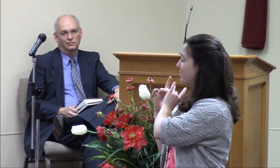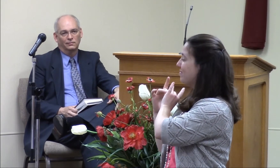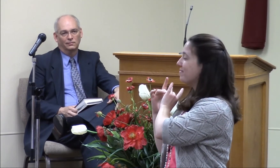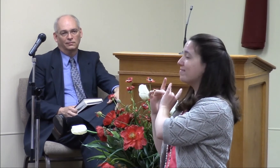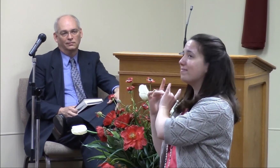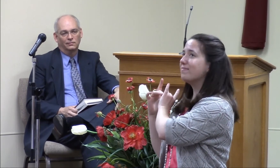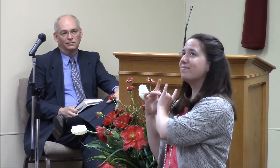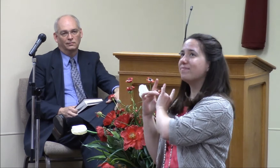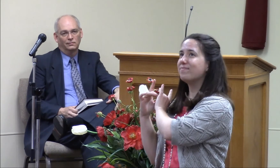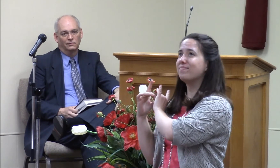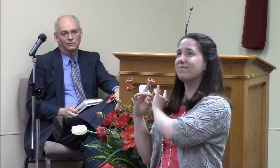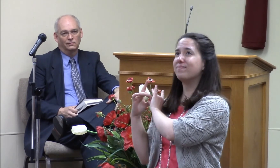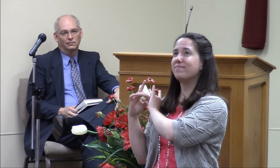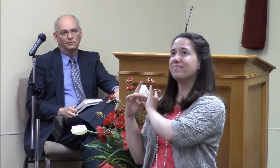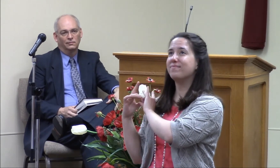A cried the price for him